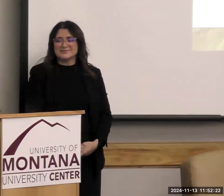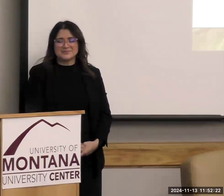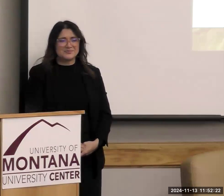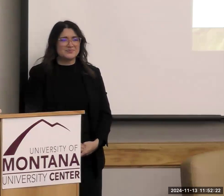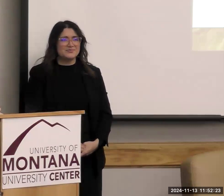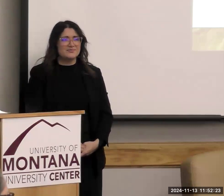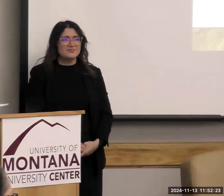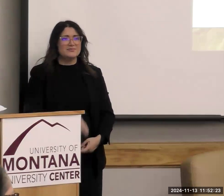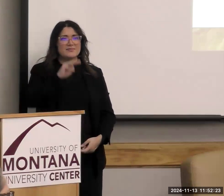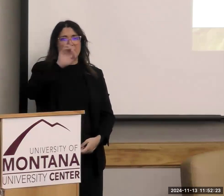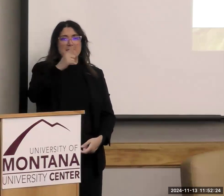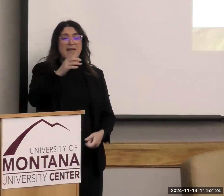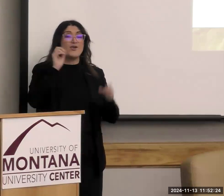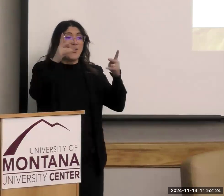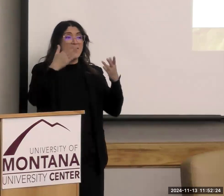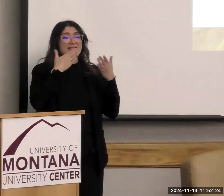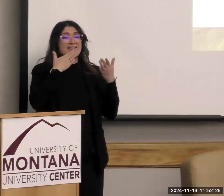Okay, big round of applause.